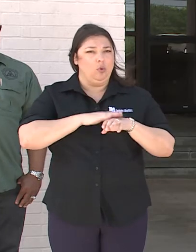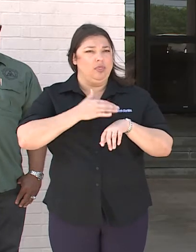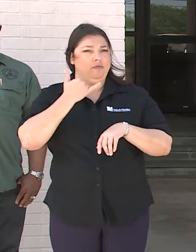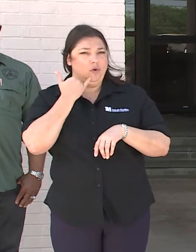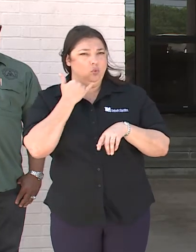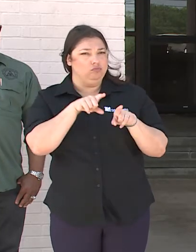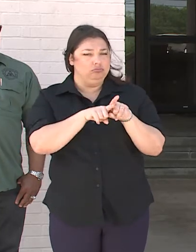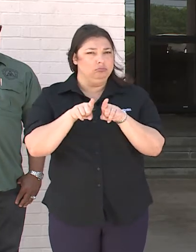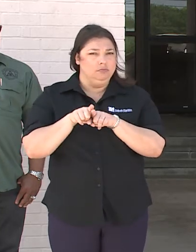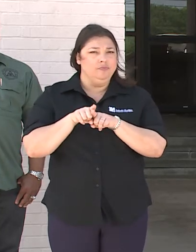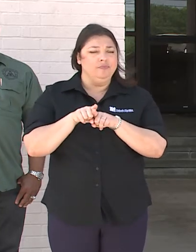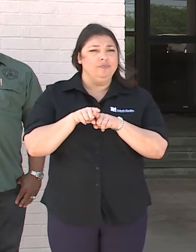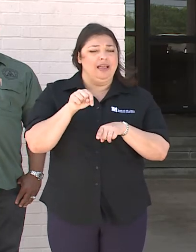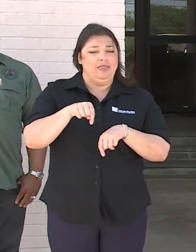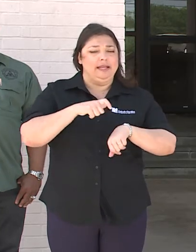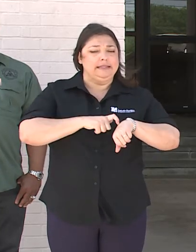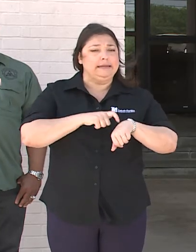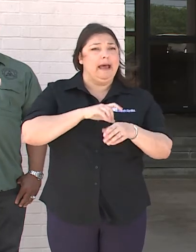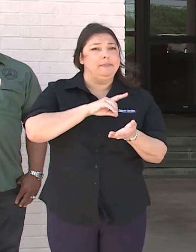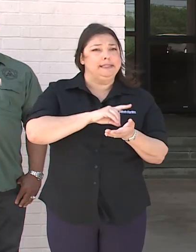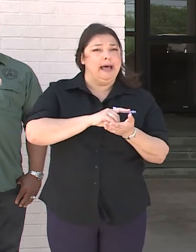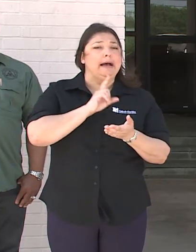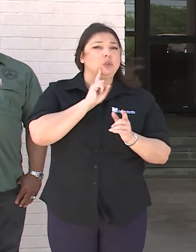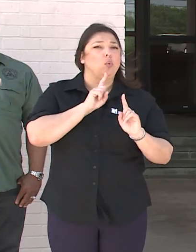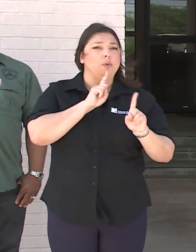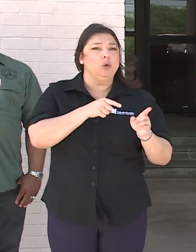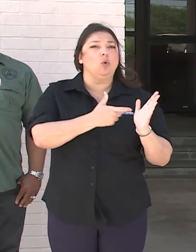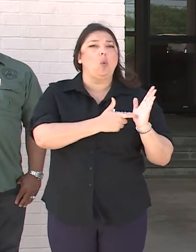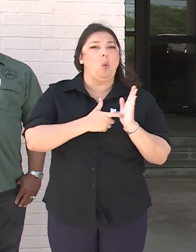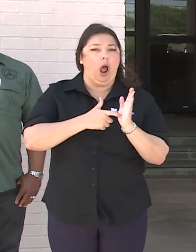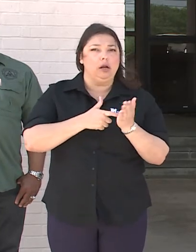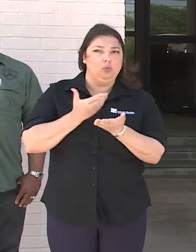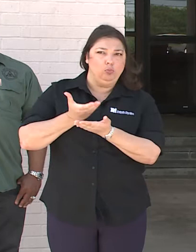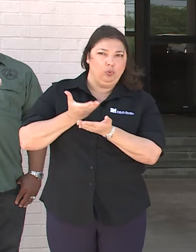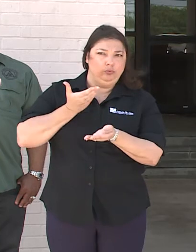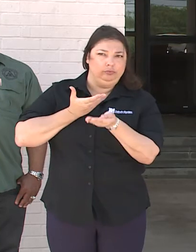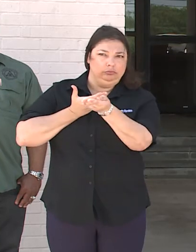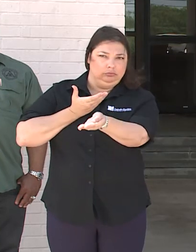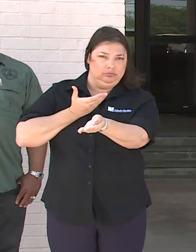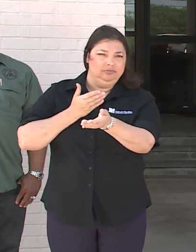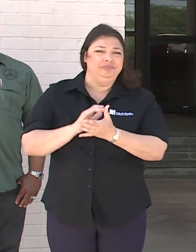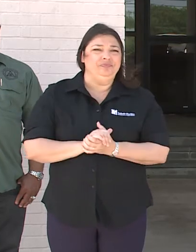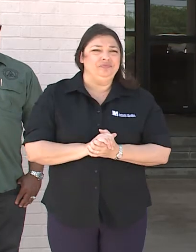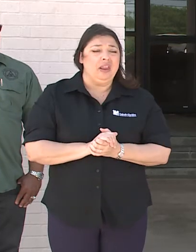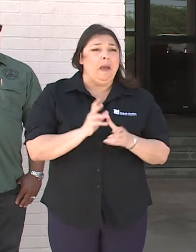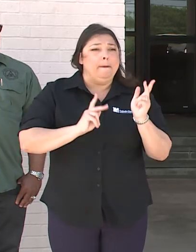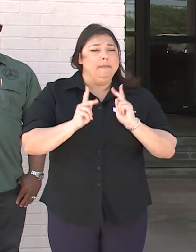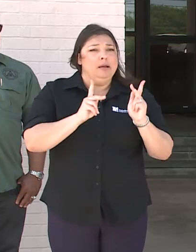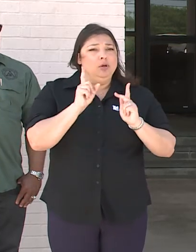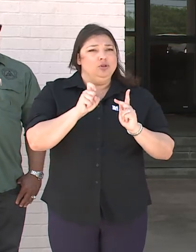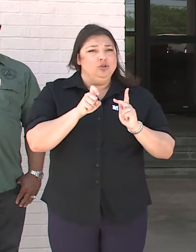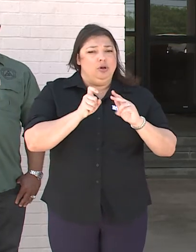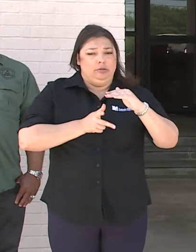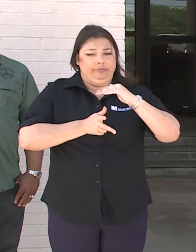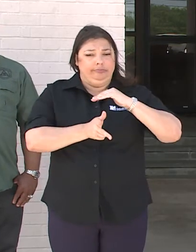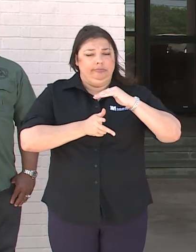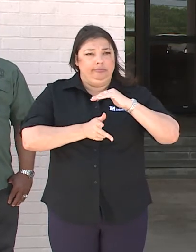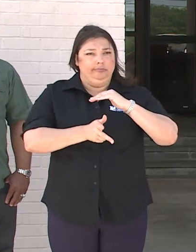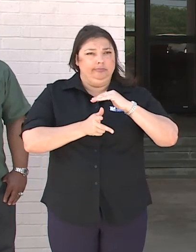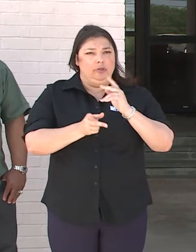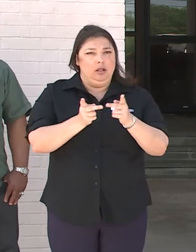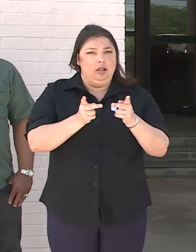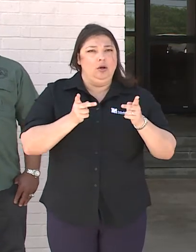a physician order will be required. Residents should enter the drive-through testing